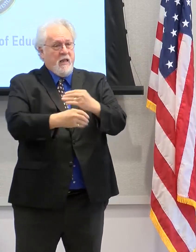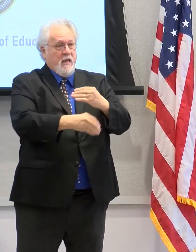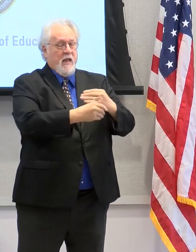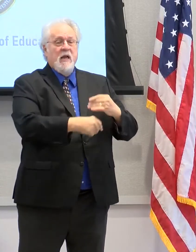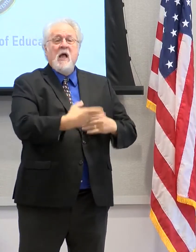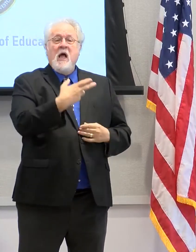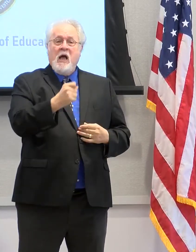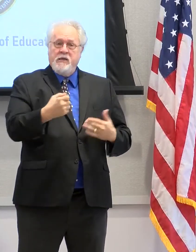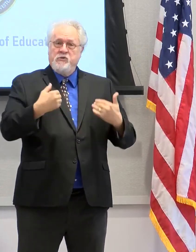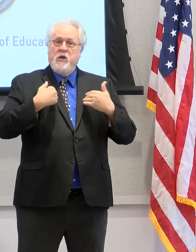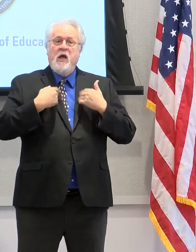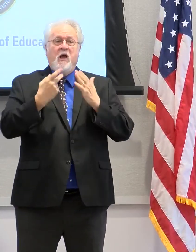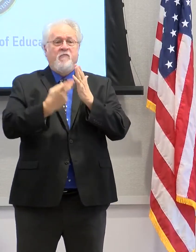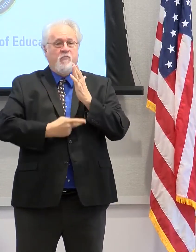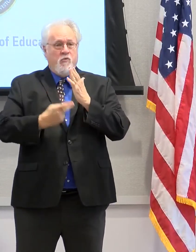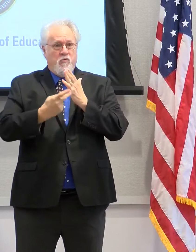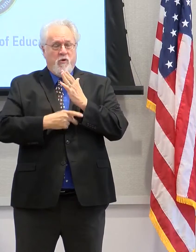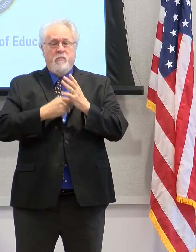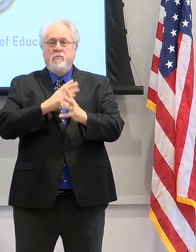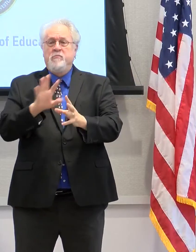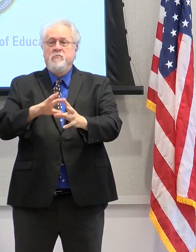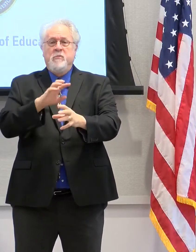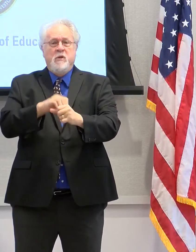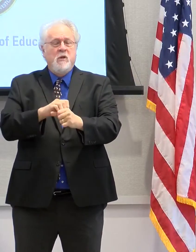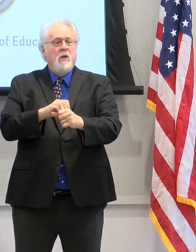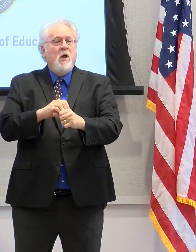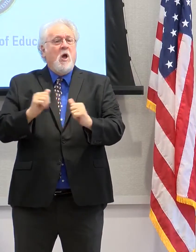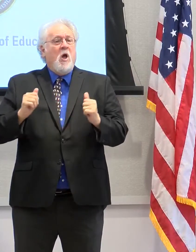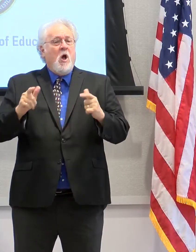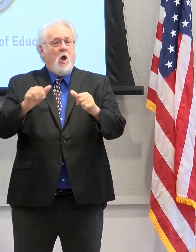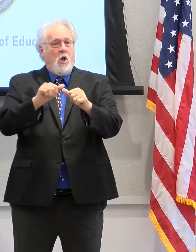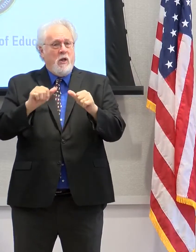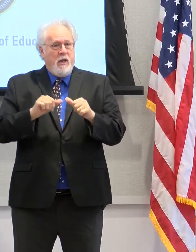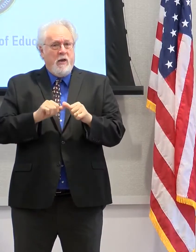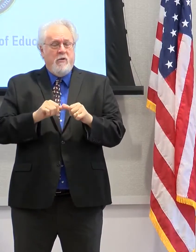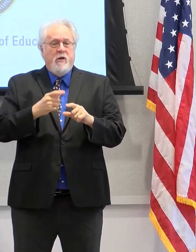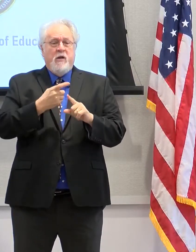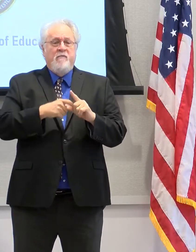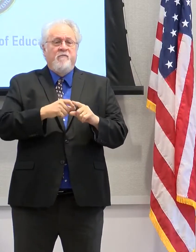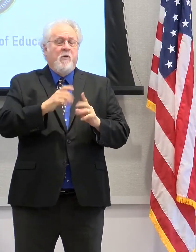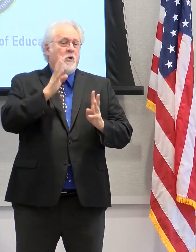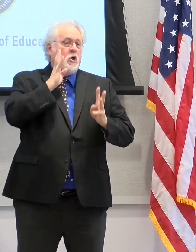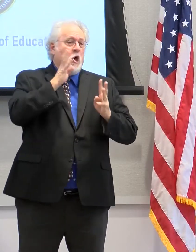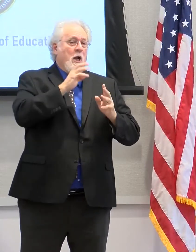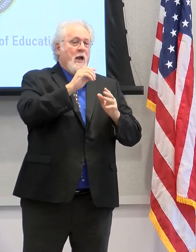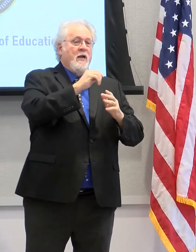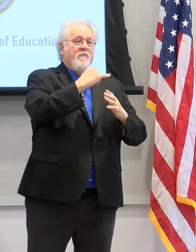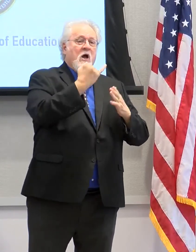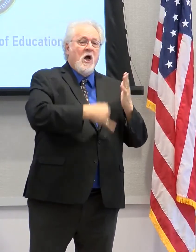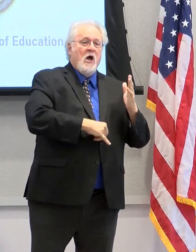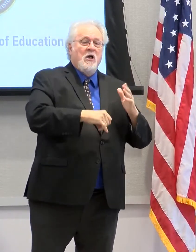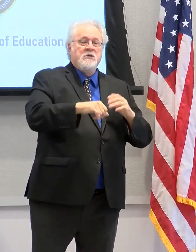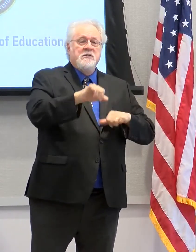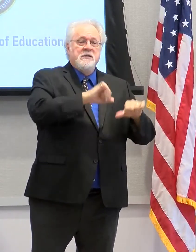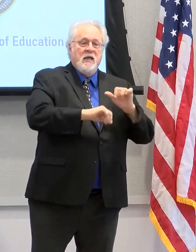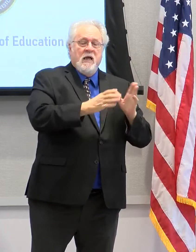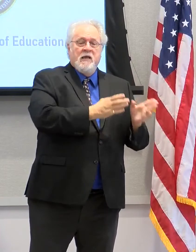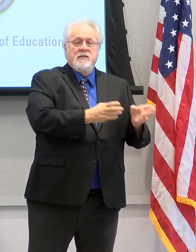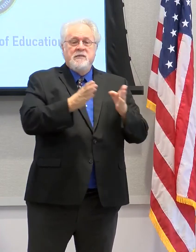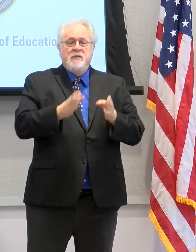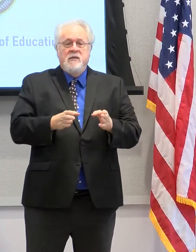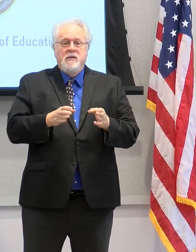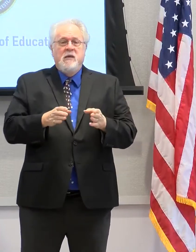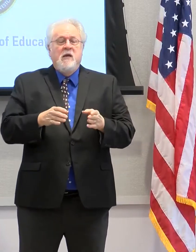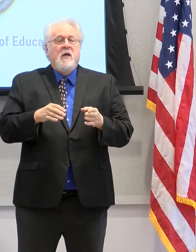high schools, we have programming that encompasses, you know, all areas, ranging from creative arts and science programming to